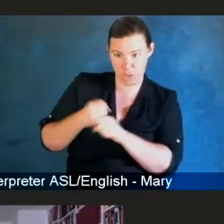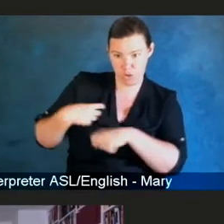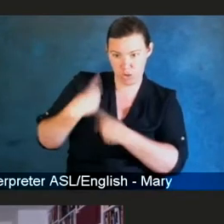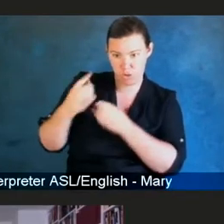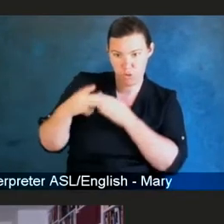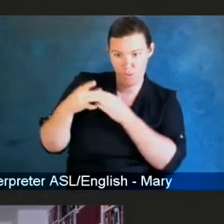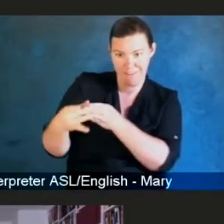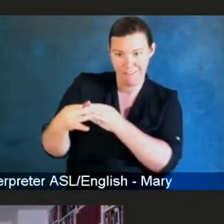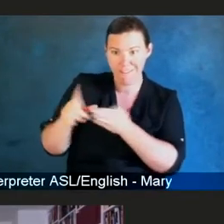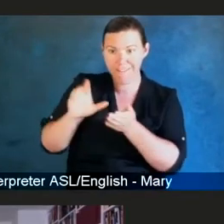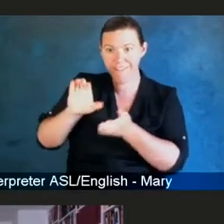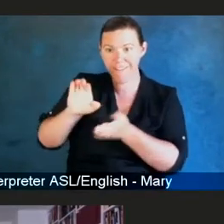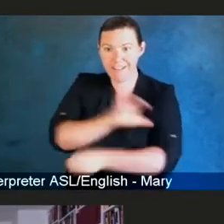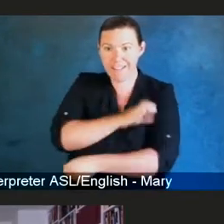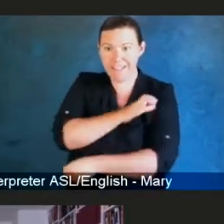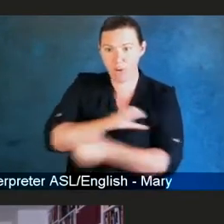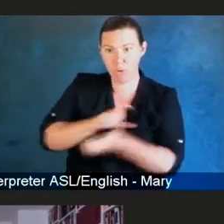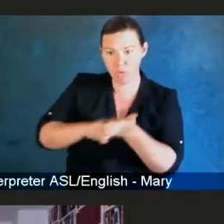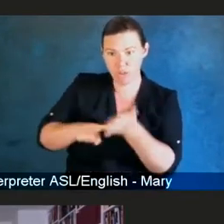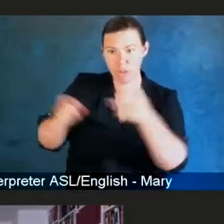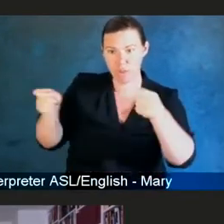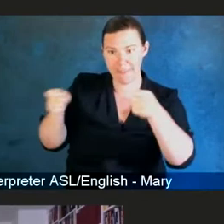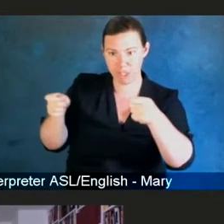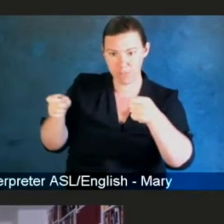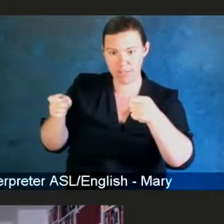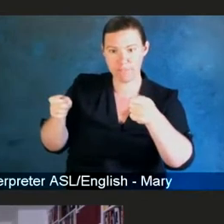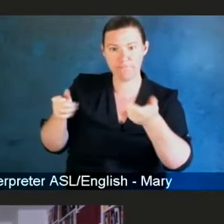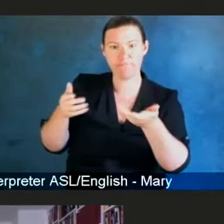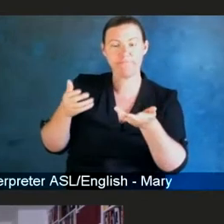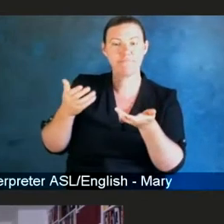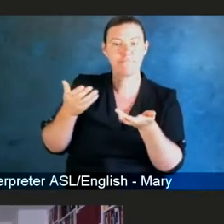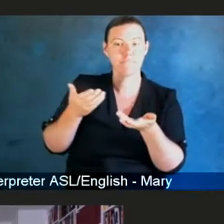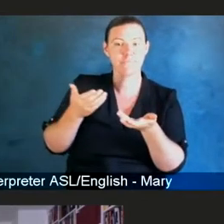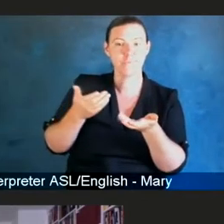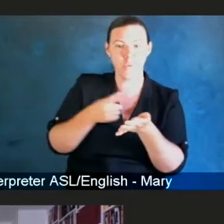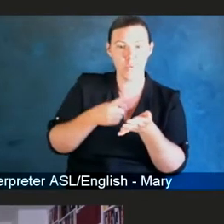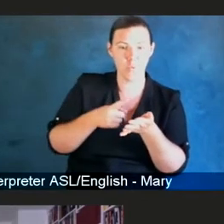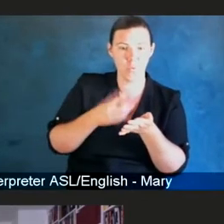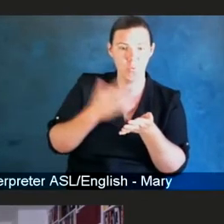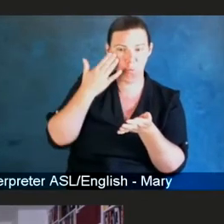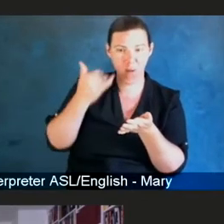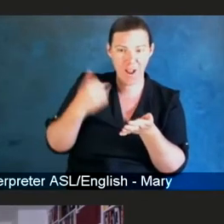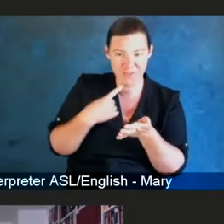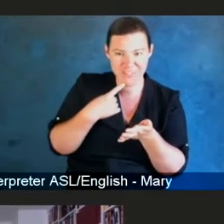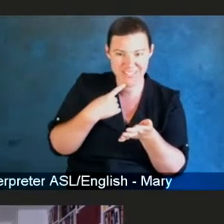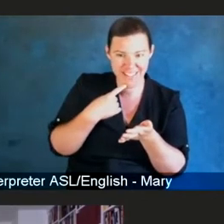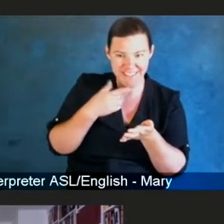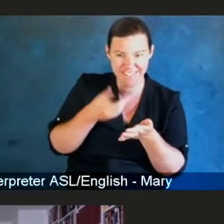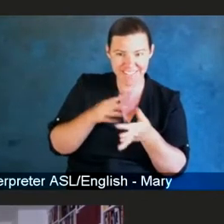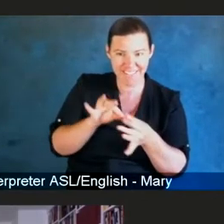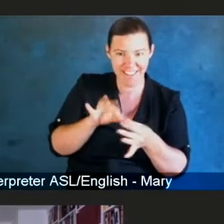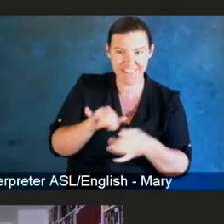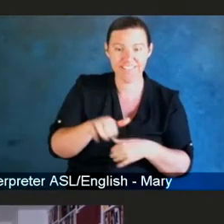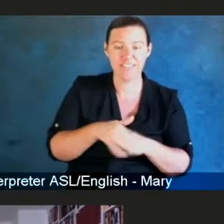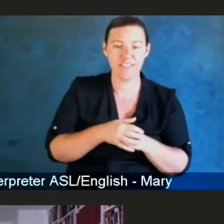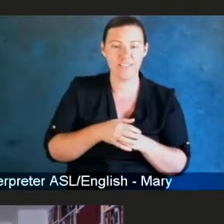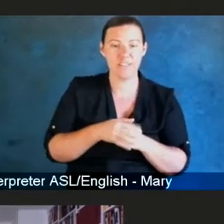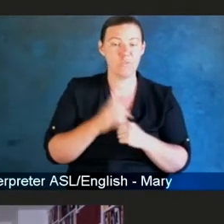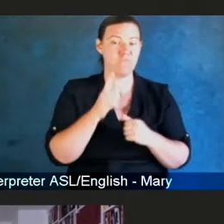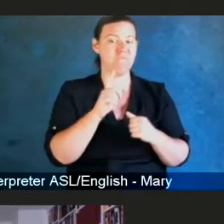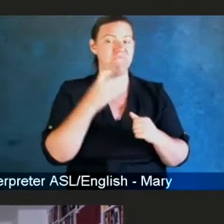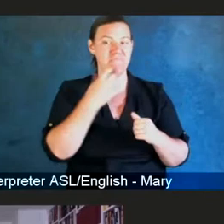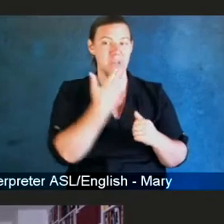Why do you say that? Thank you. Good morning, Tom. As Larry just described,